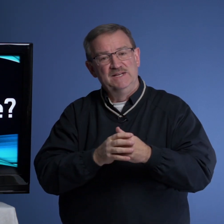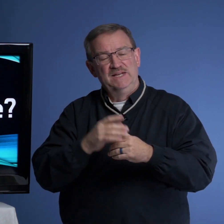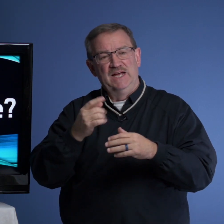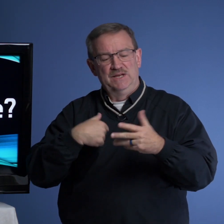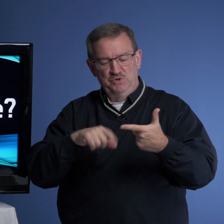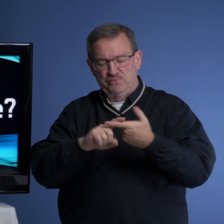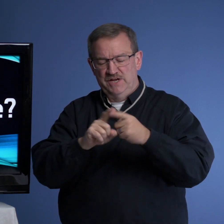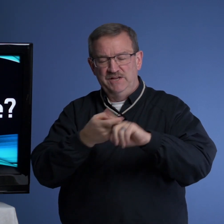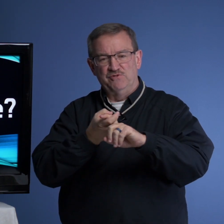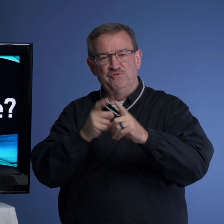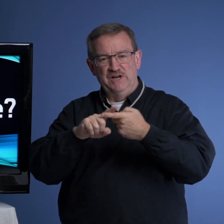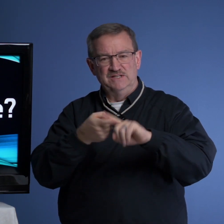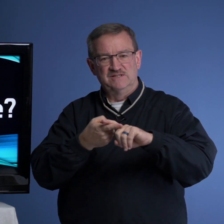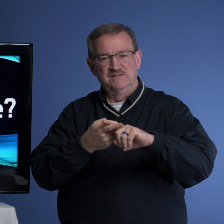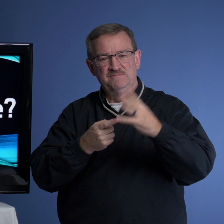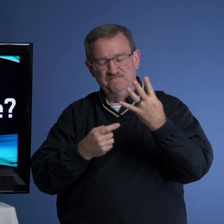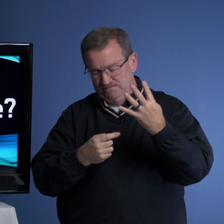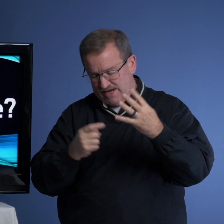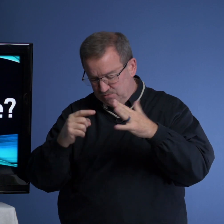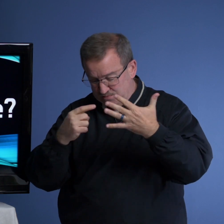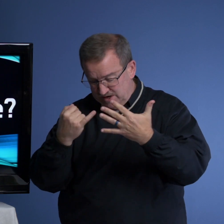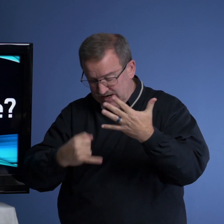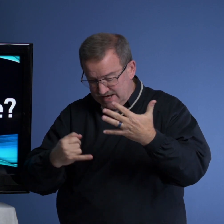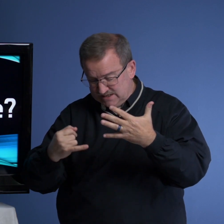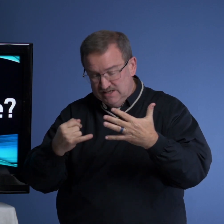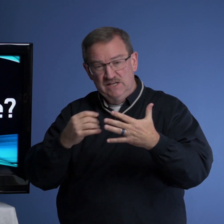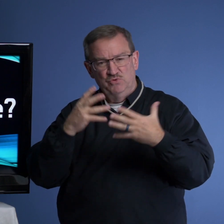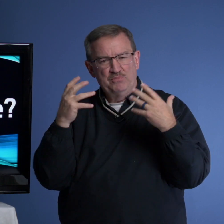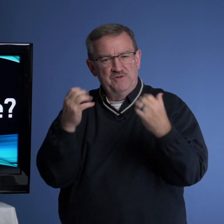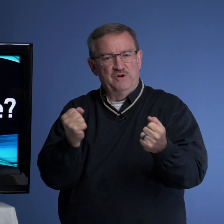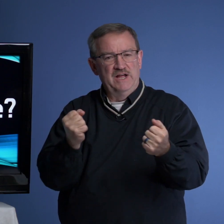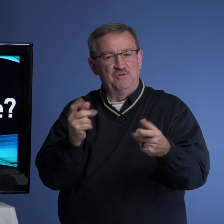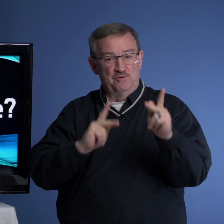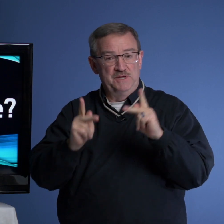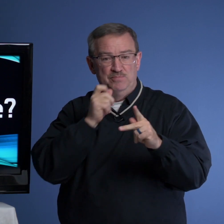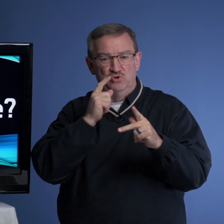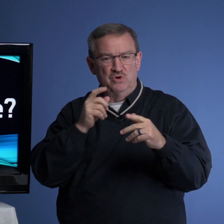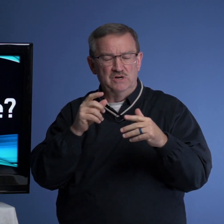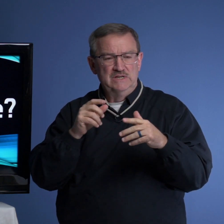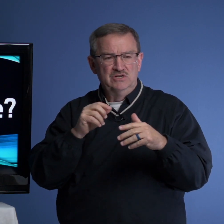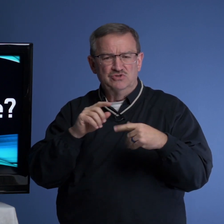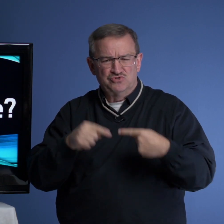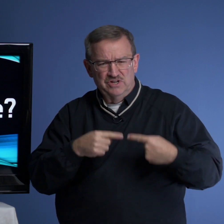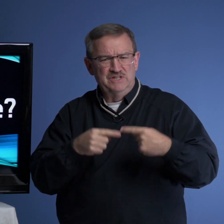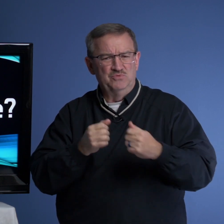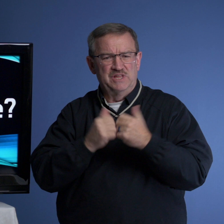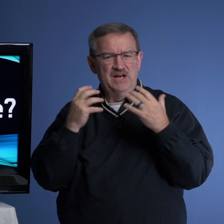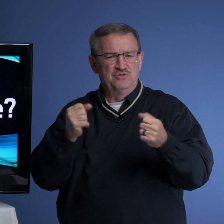And we pray for friends. And we pray last, we pray for health, for people who are struggling with health